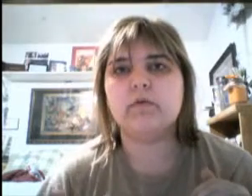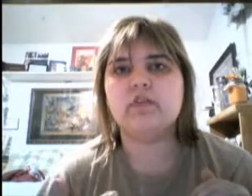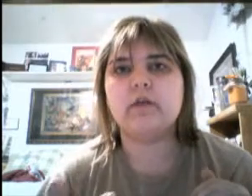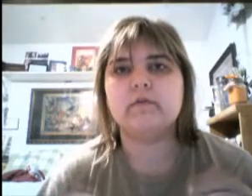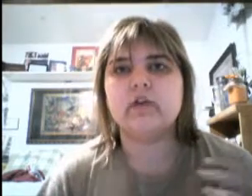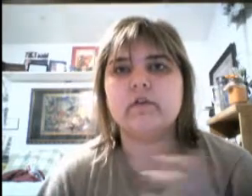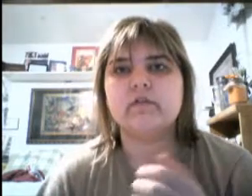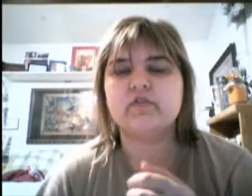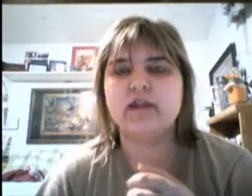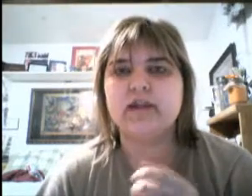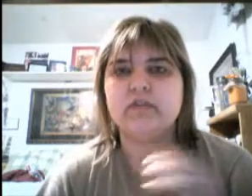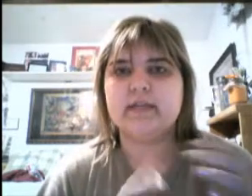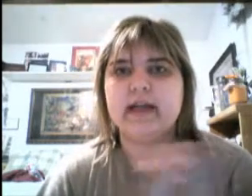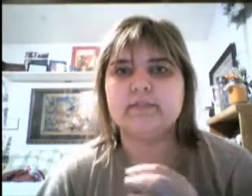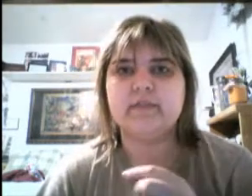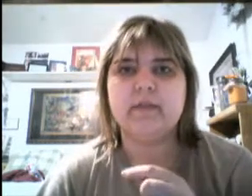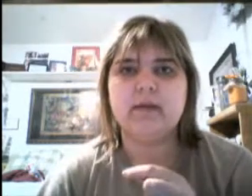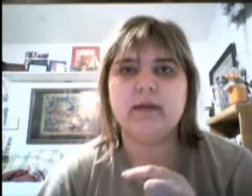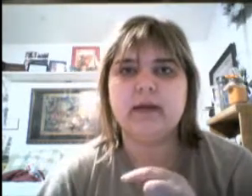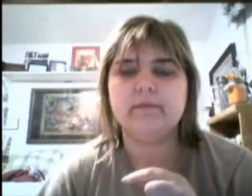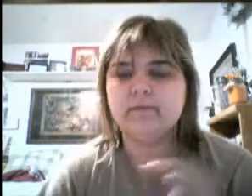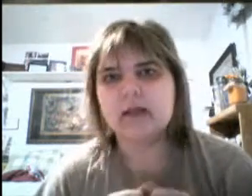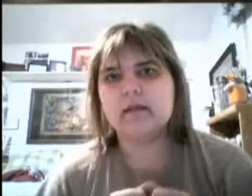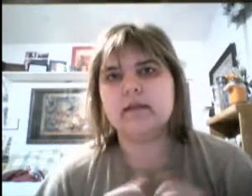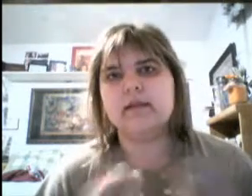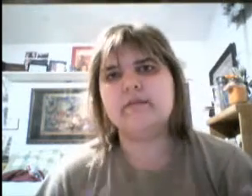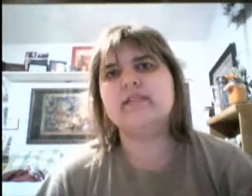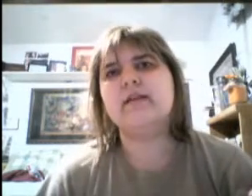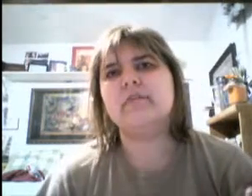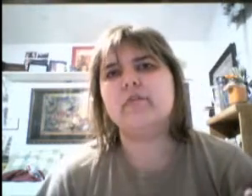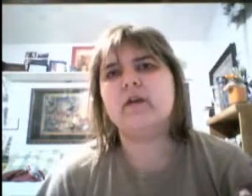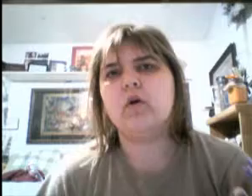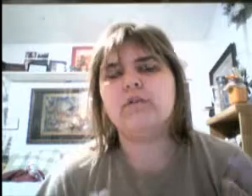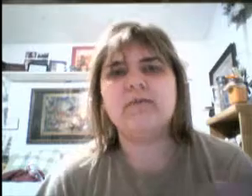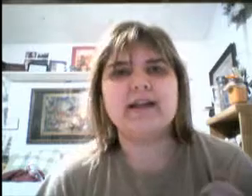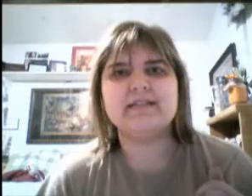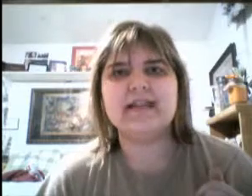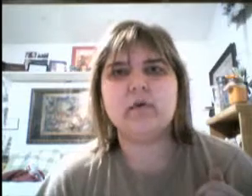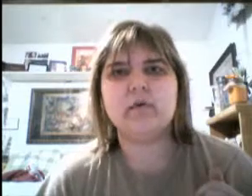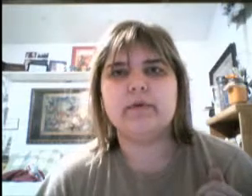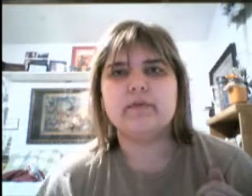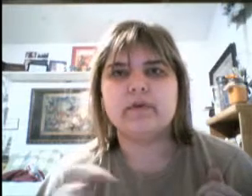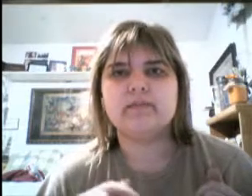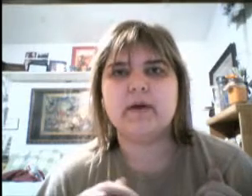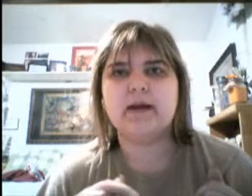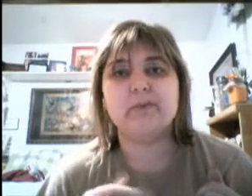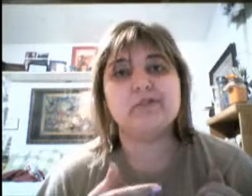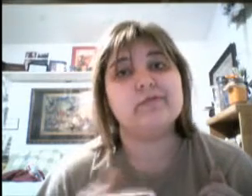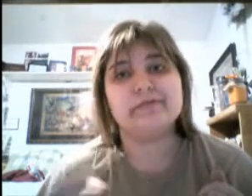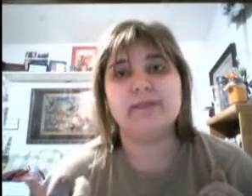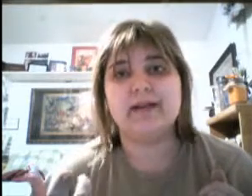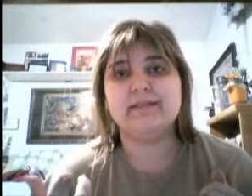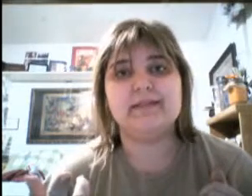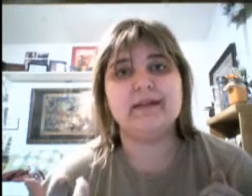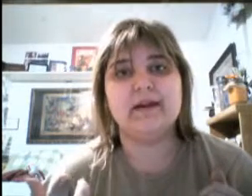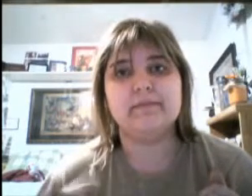which covered Doctor Strange and Captain America. Then there was another movie called The Finest Hour with Chris Pine, which Chris Pine did come